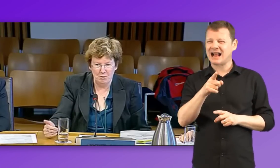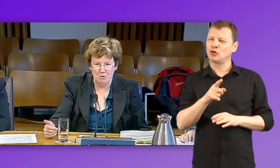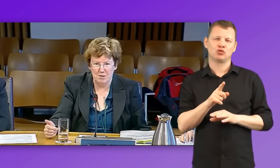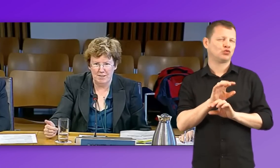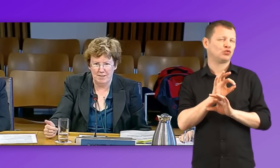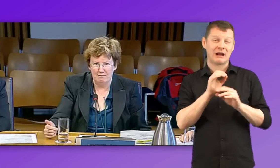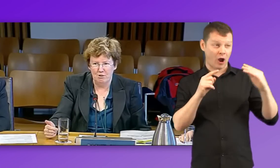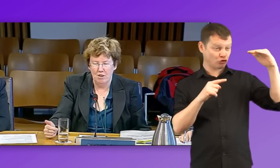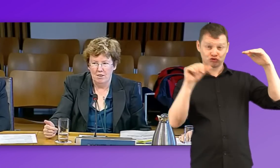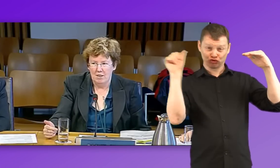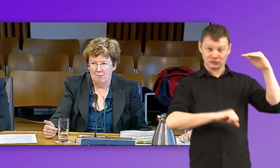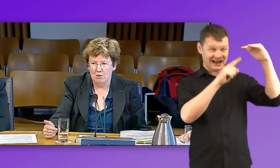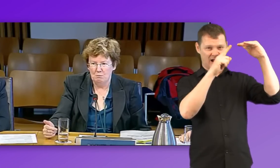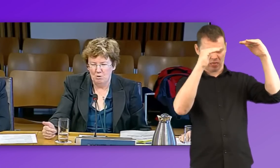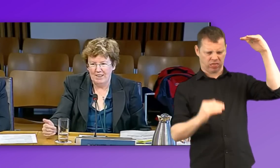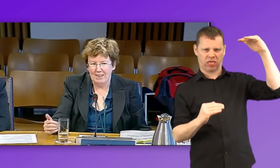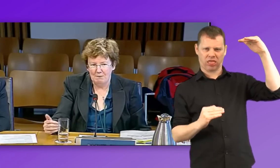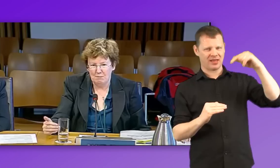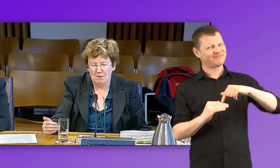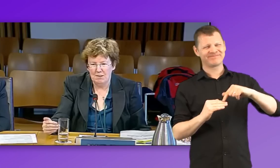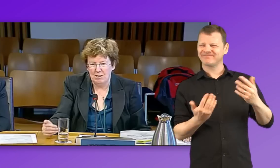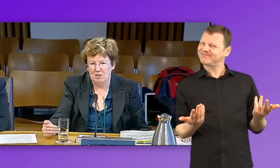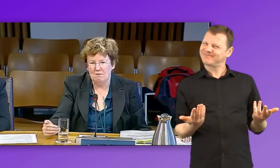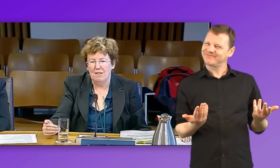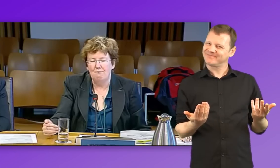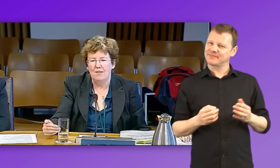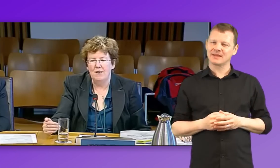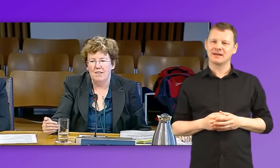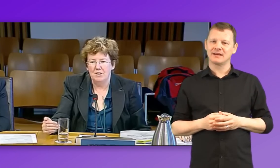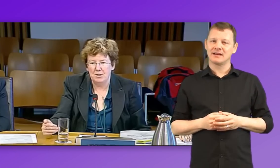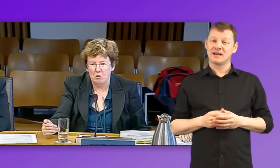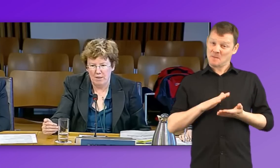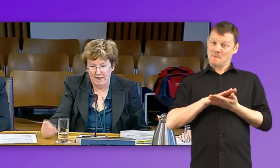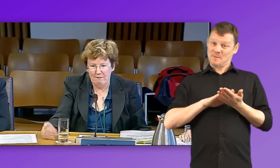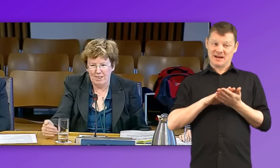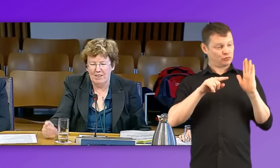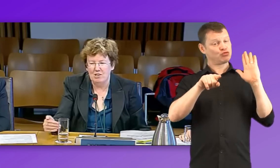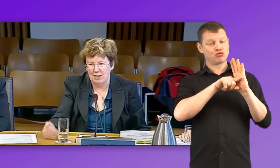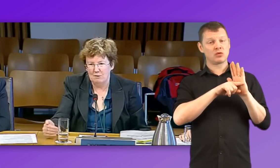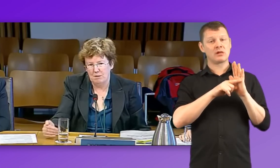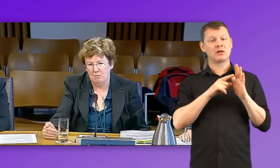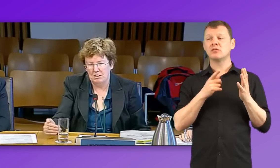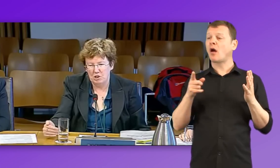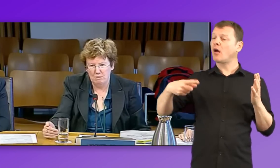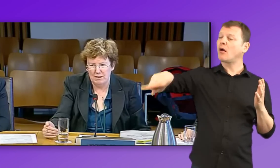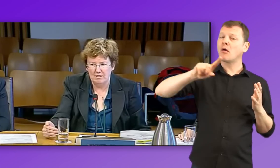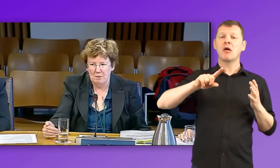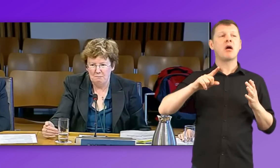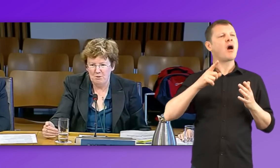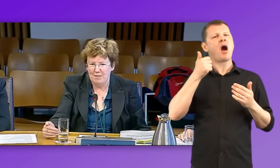who use sign language. What's more, it keeps teachers of the deaf assuming, that regulation keeps people assuming that most